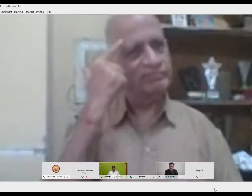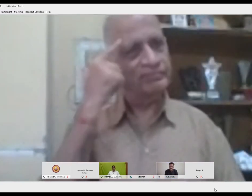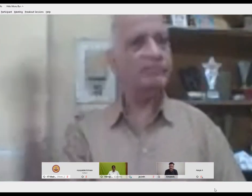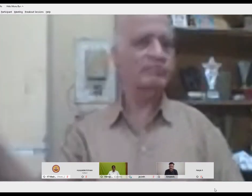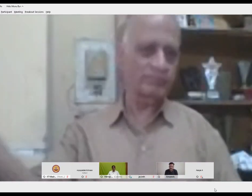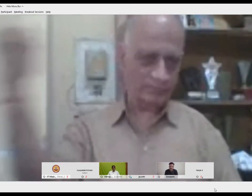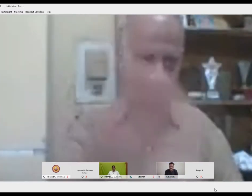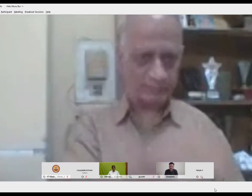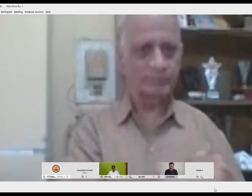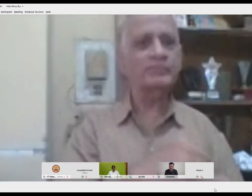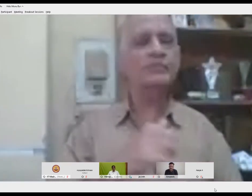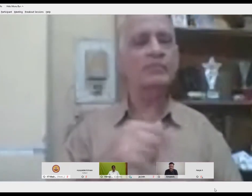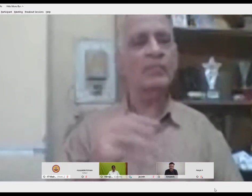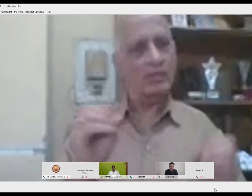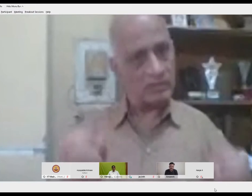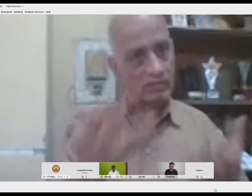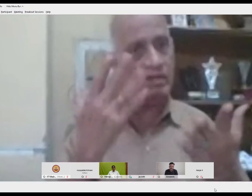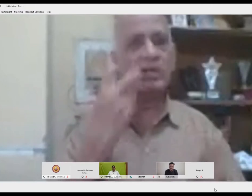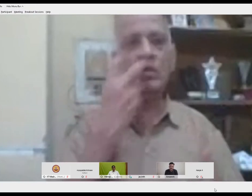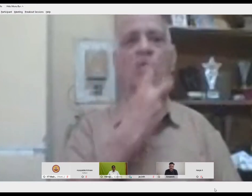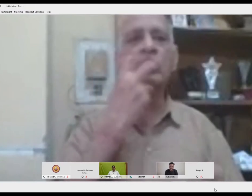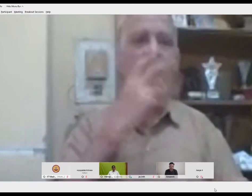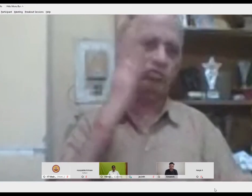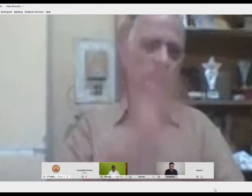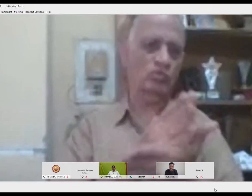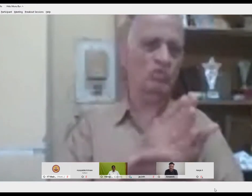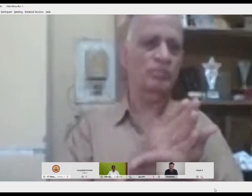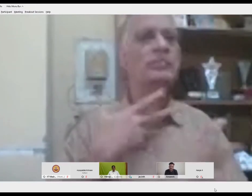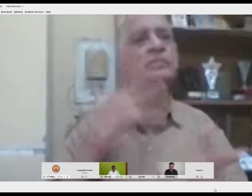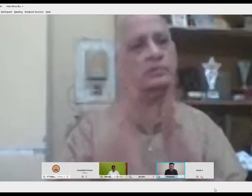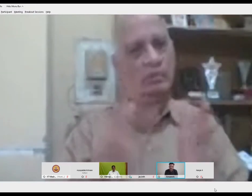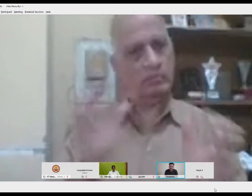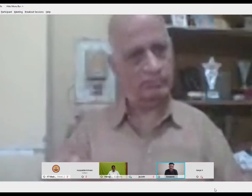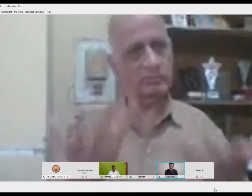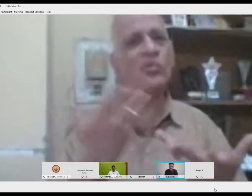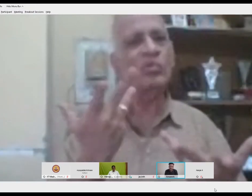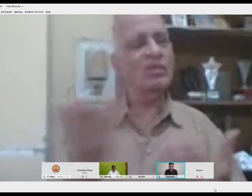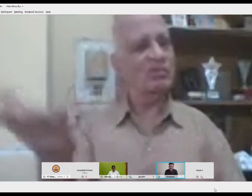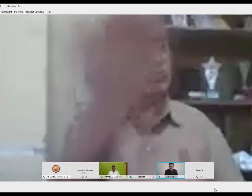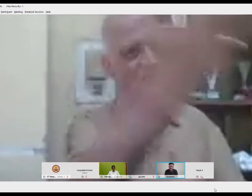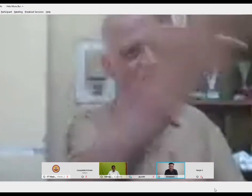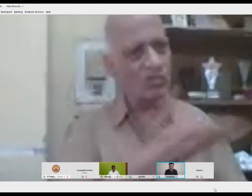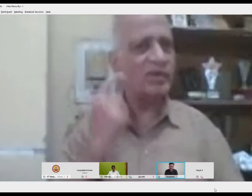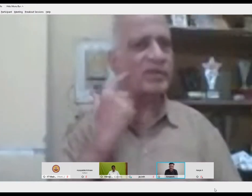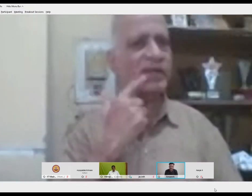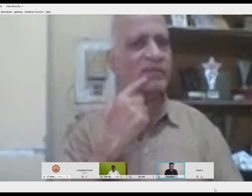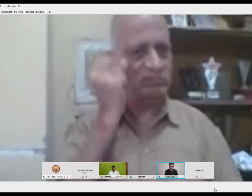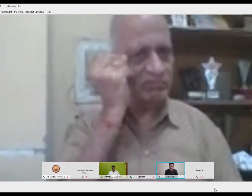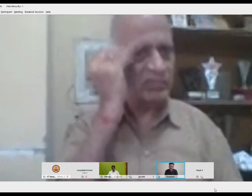but the Indian contingent didn't use sign language much so after I came back to India I started